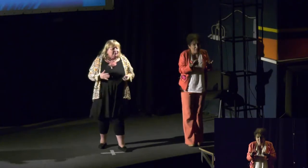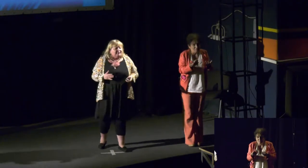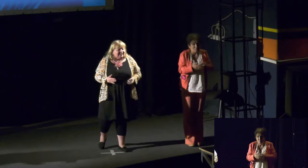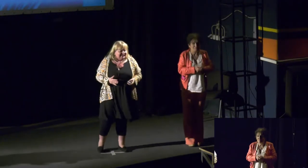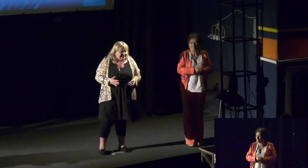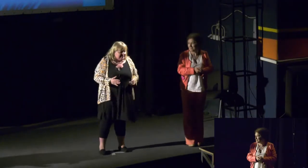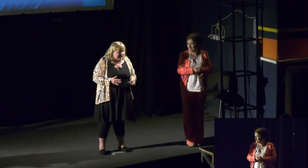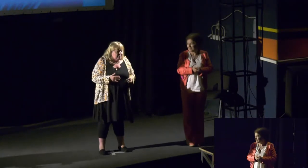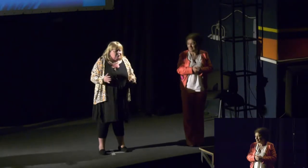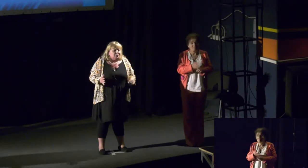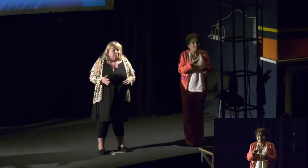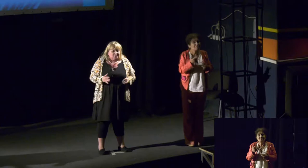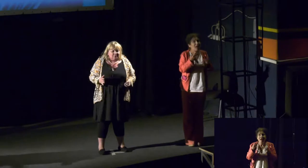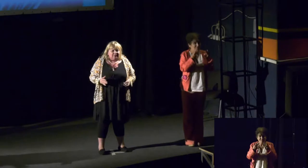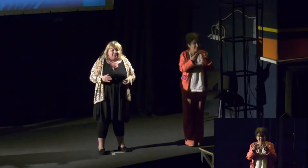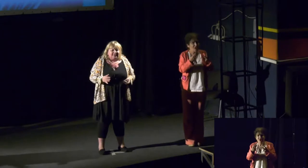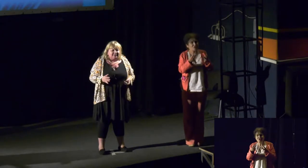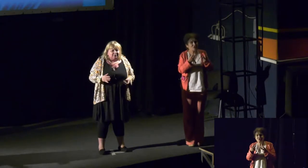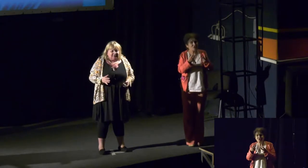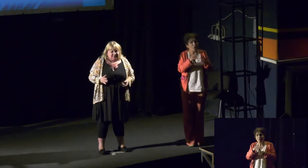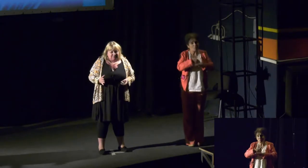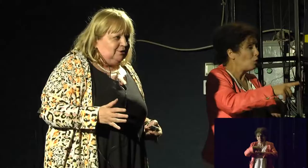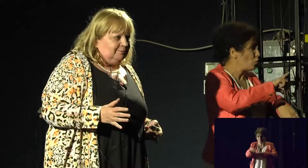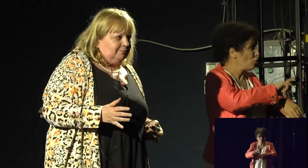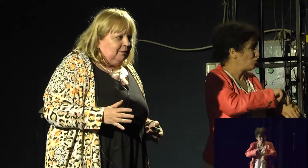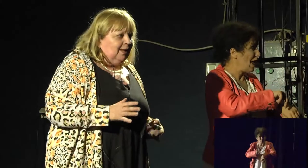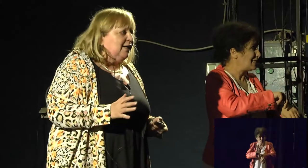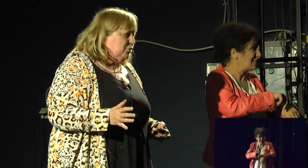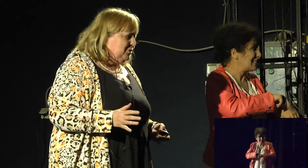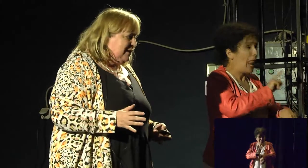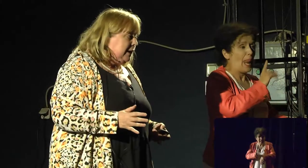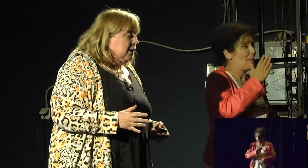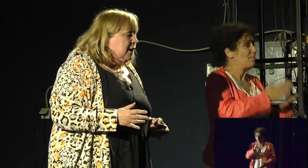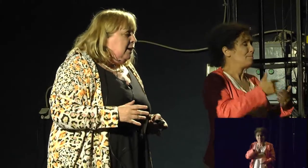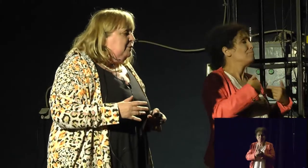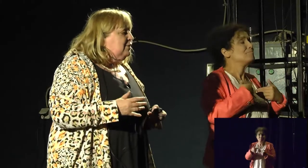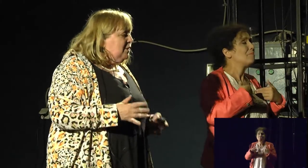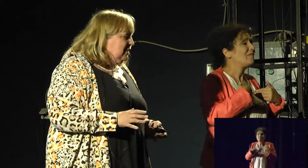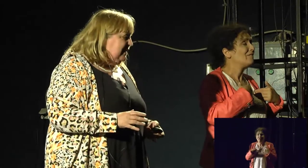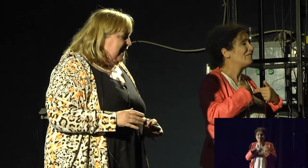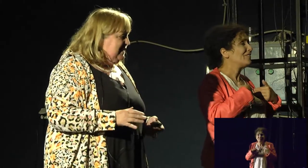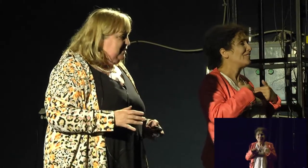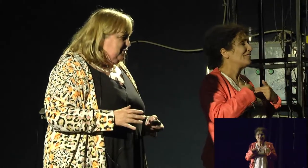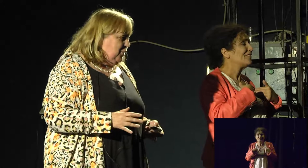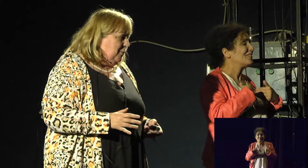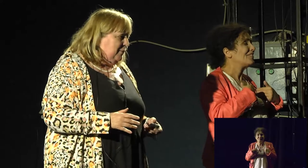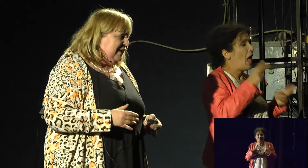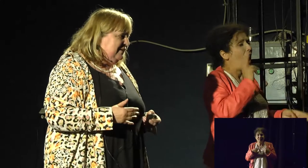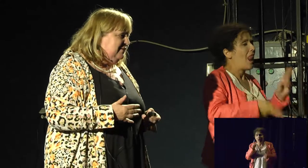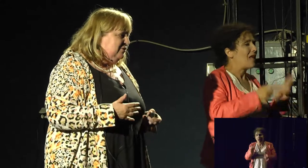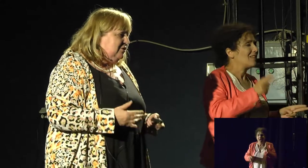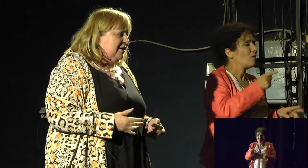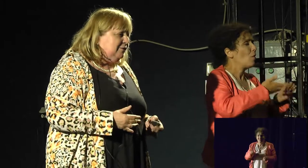So after that lesson, I was no longer a sex-educated virgin. I lost it. But luckily, I didn't